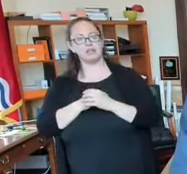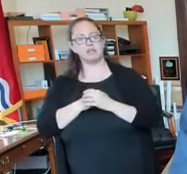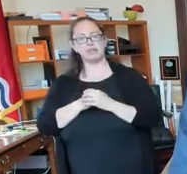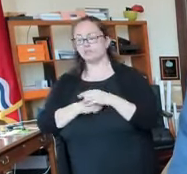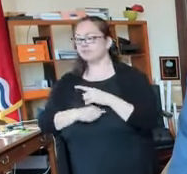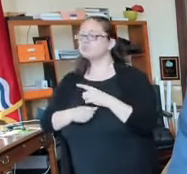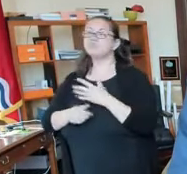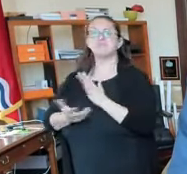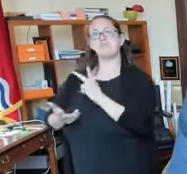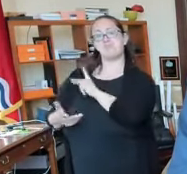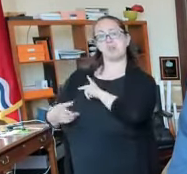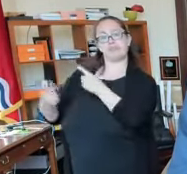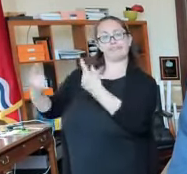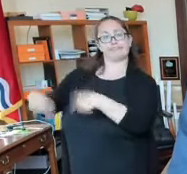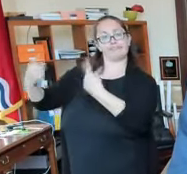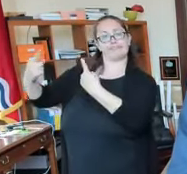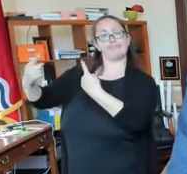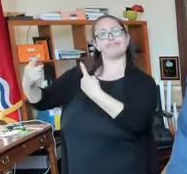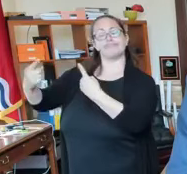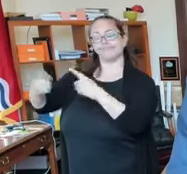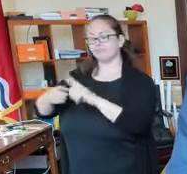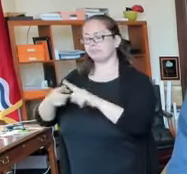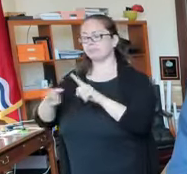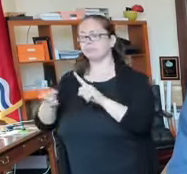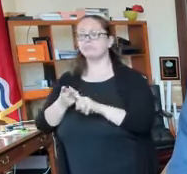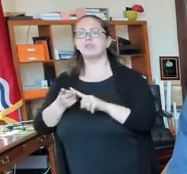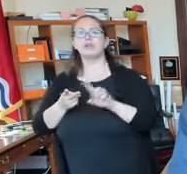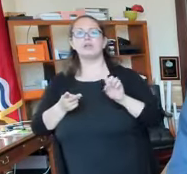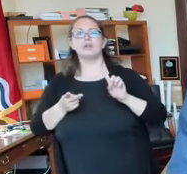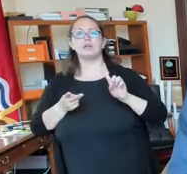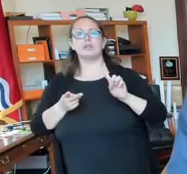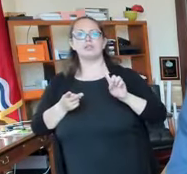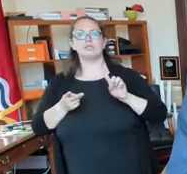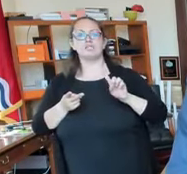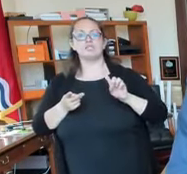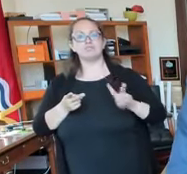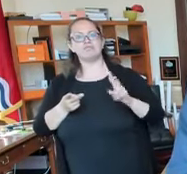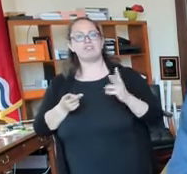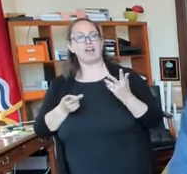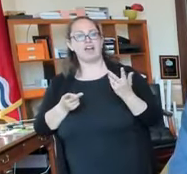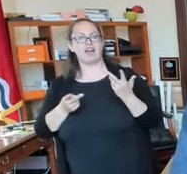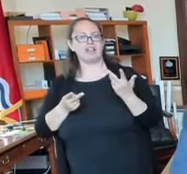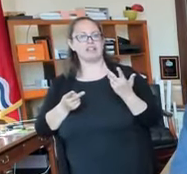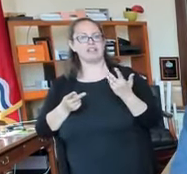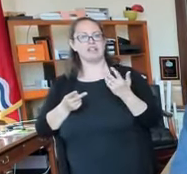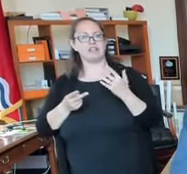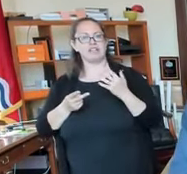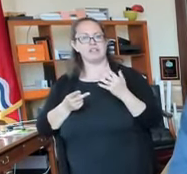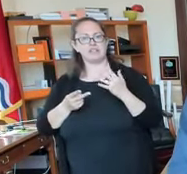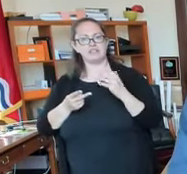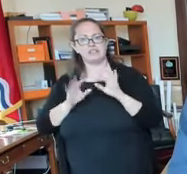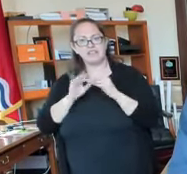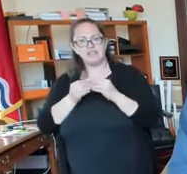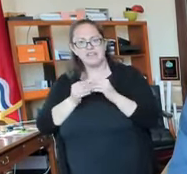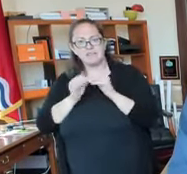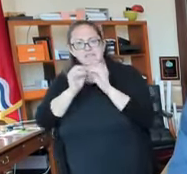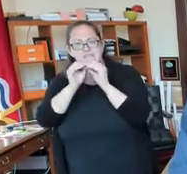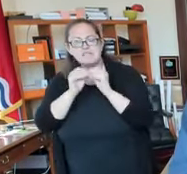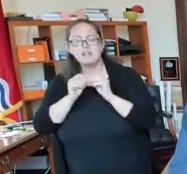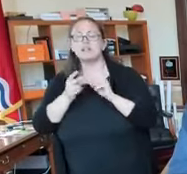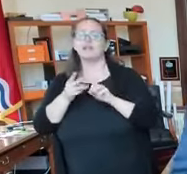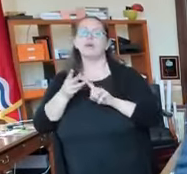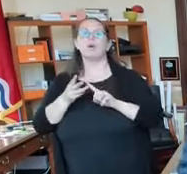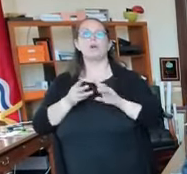disputes, domestic altercations or drug conflicts.